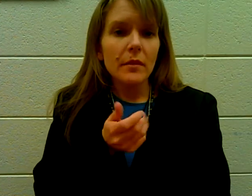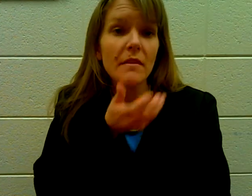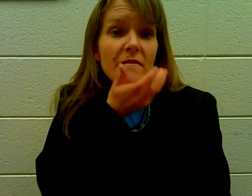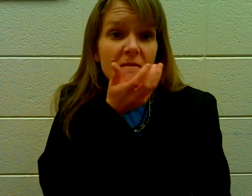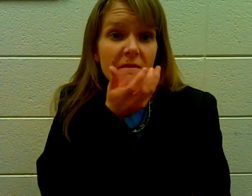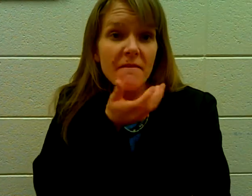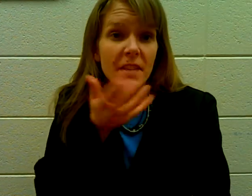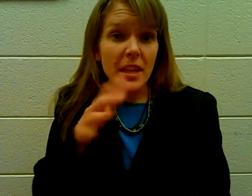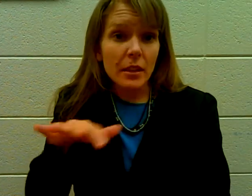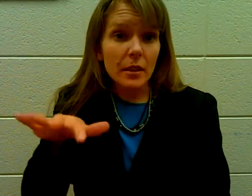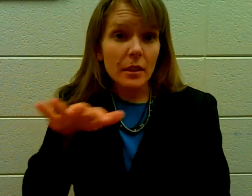Field.